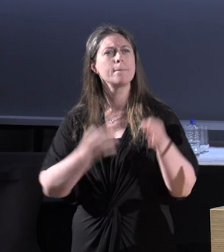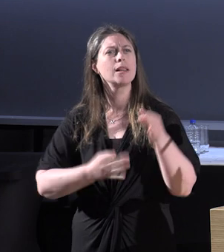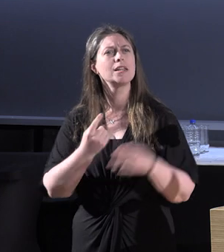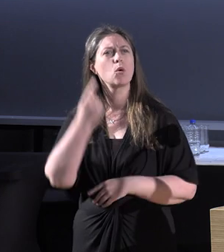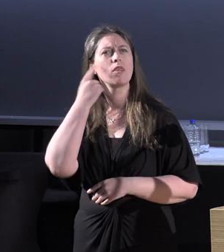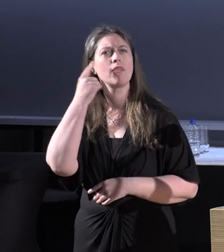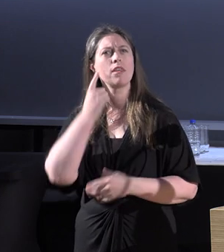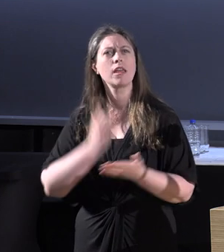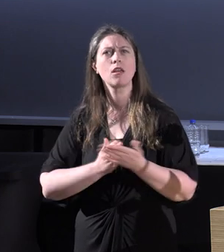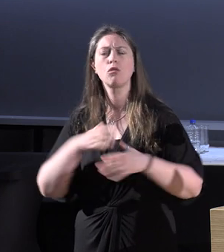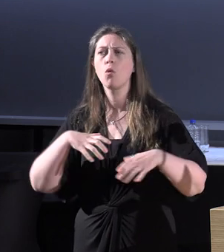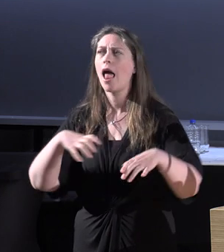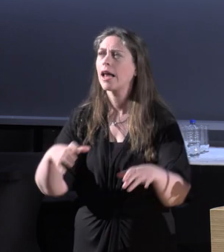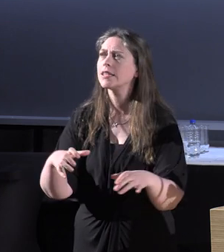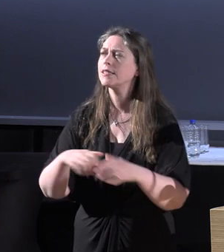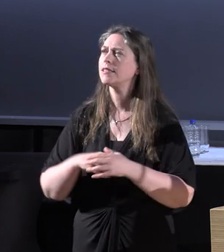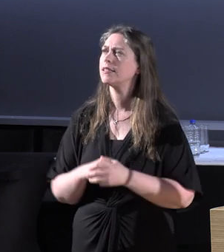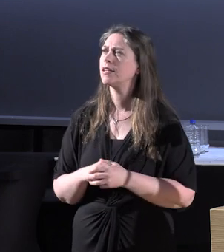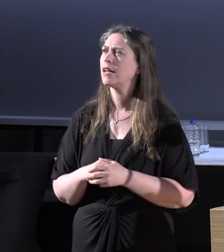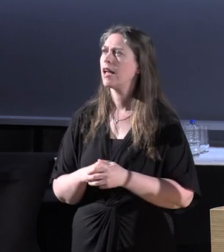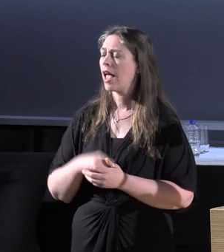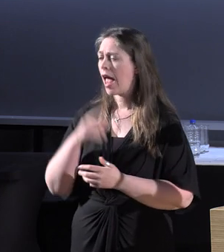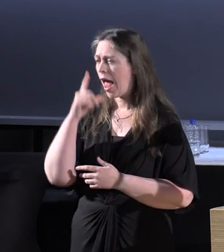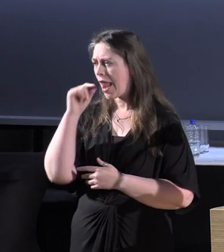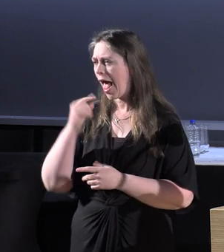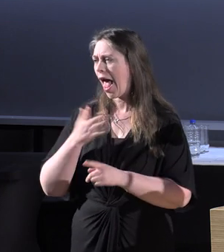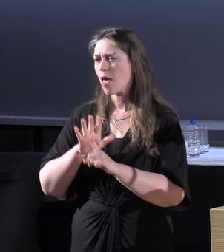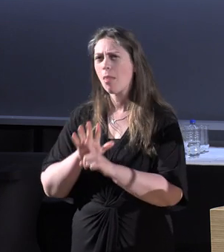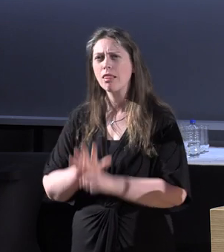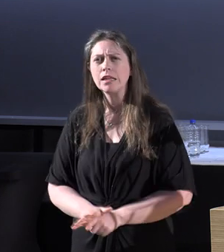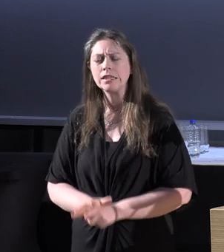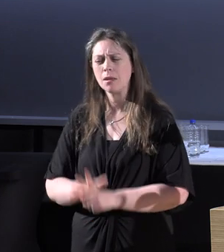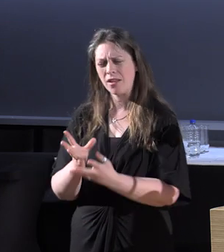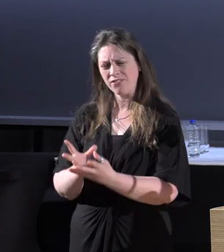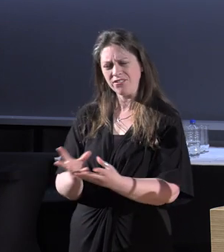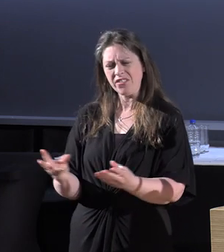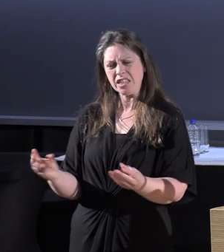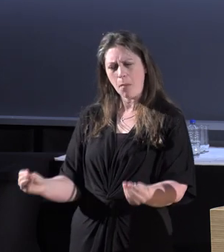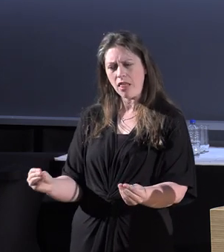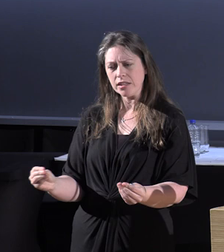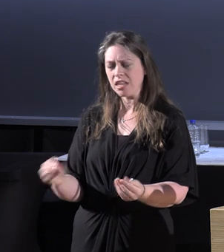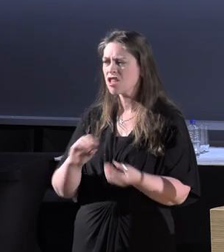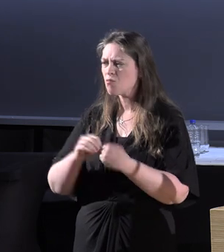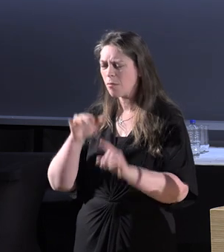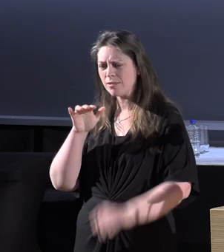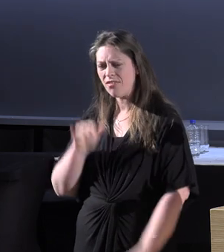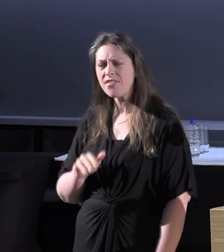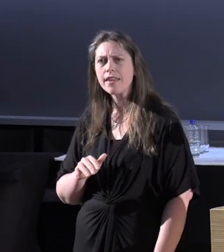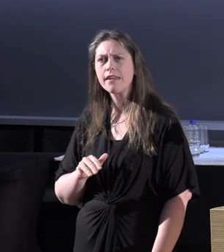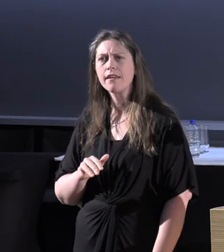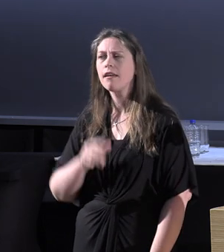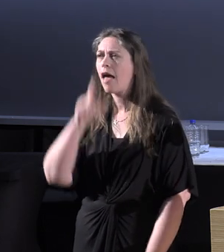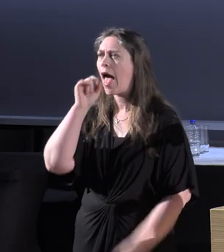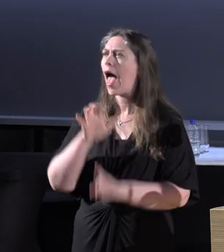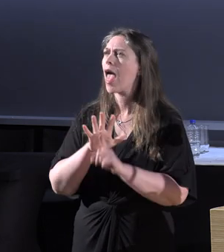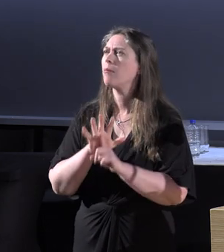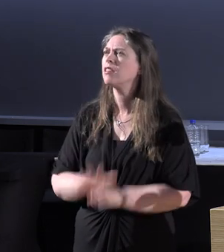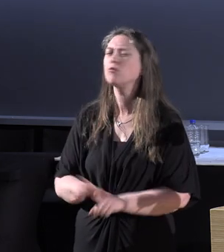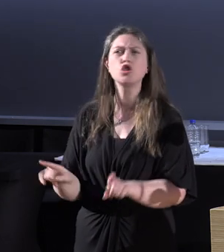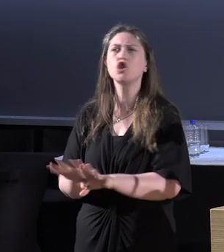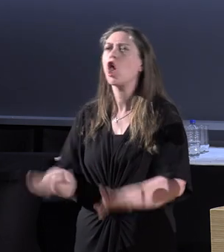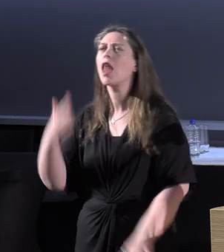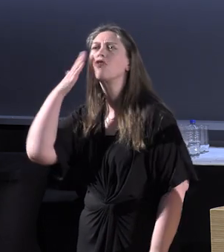action and the invisibility of ableism, the fact that ableism is unlike